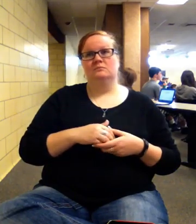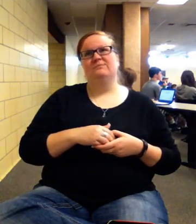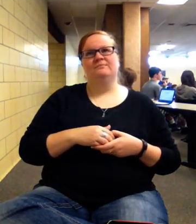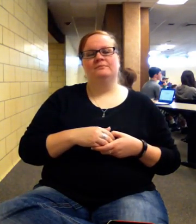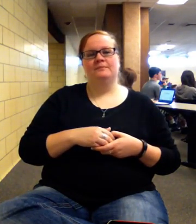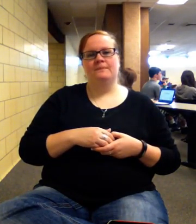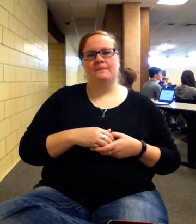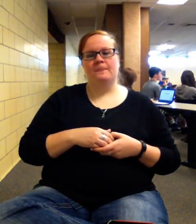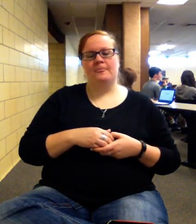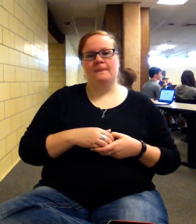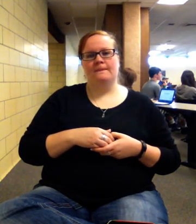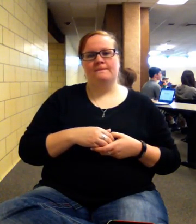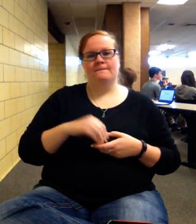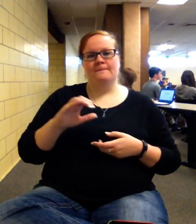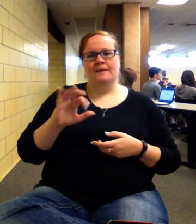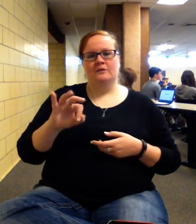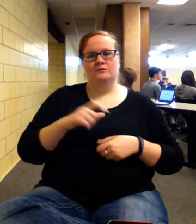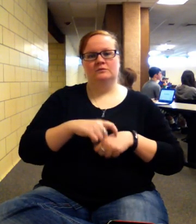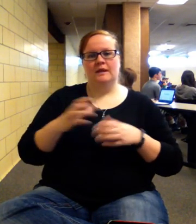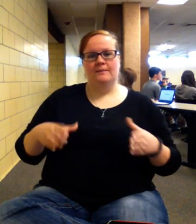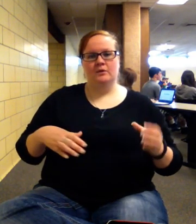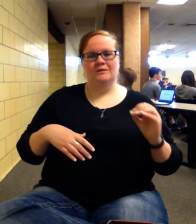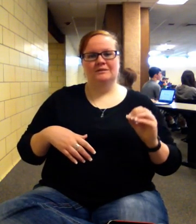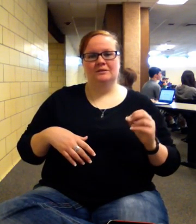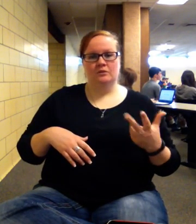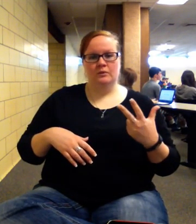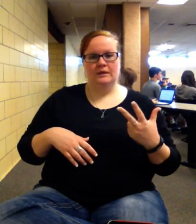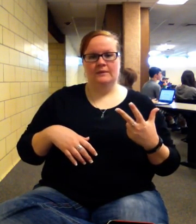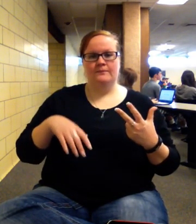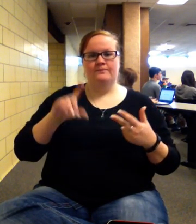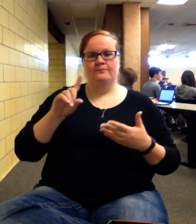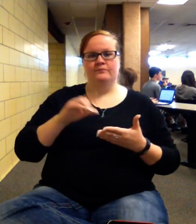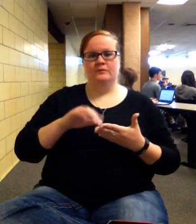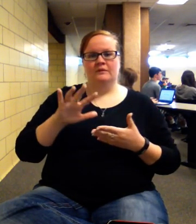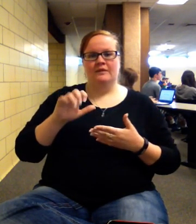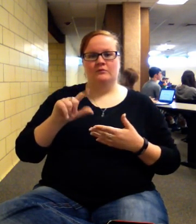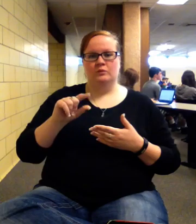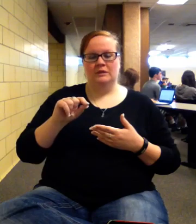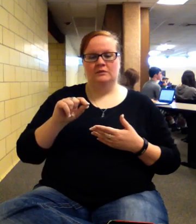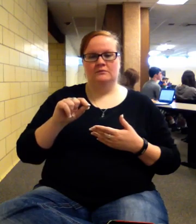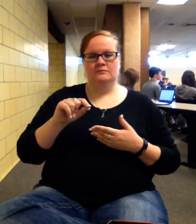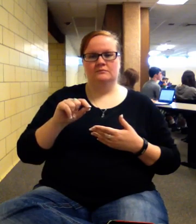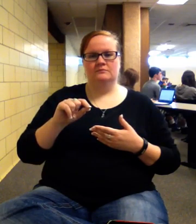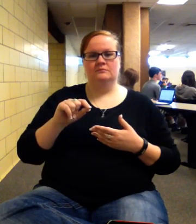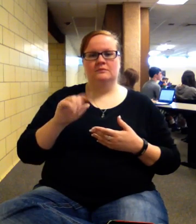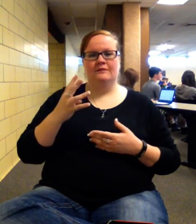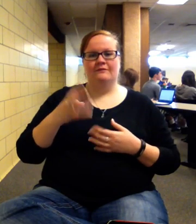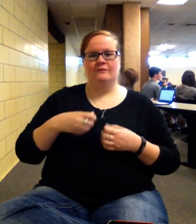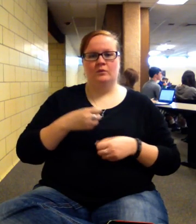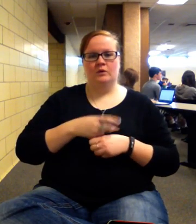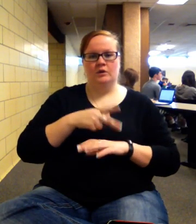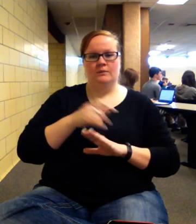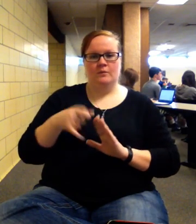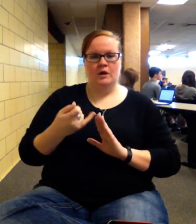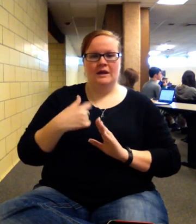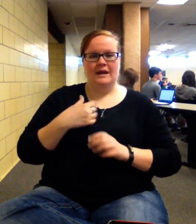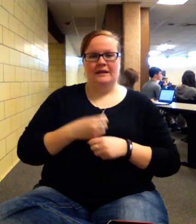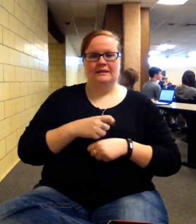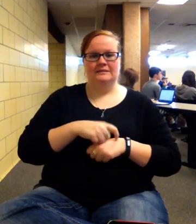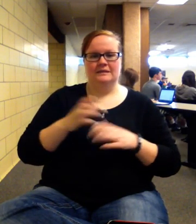The cash flow at time period 3, the $1,520 for your project. I get this at time period 3. There's